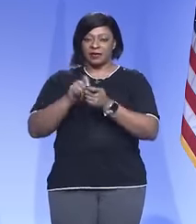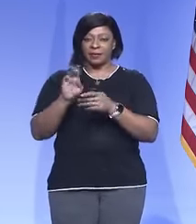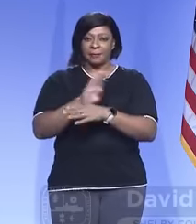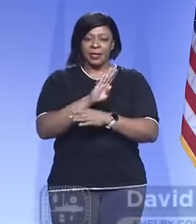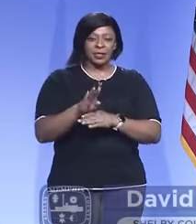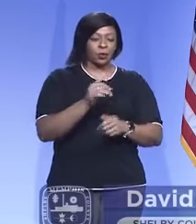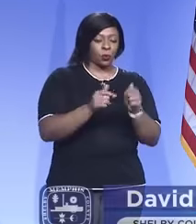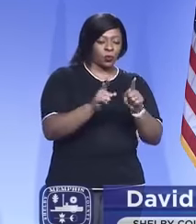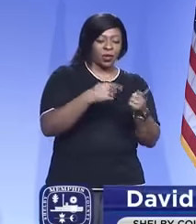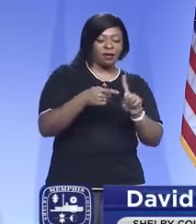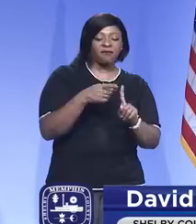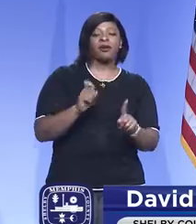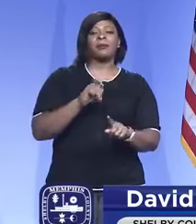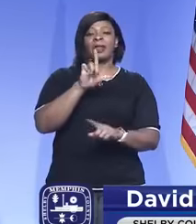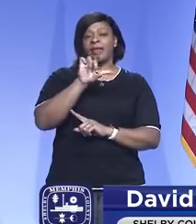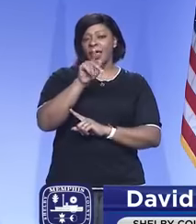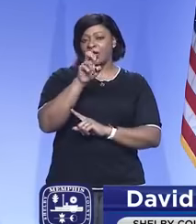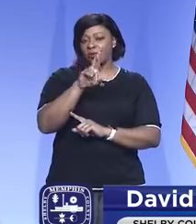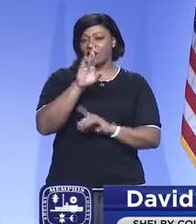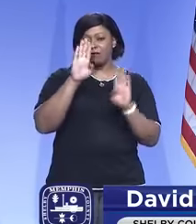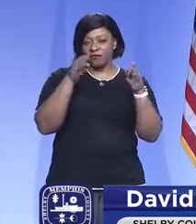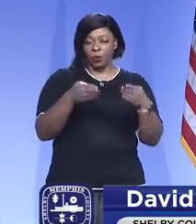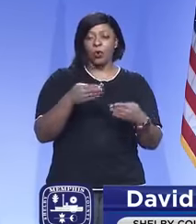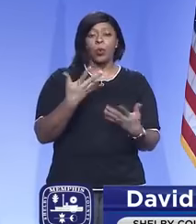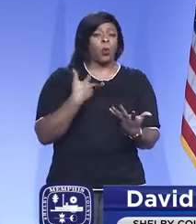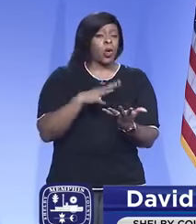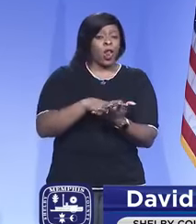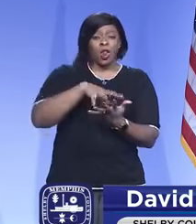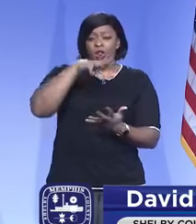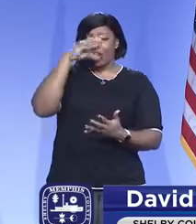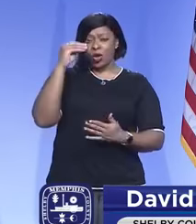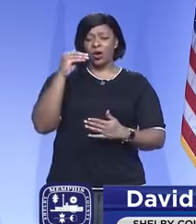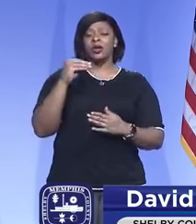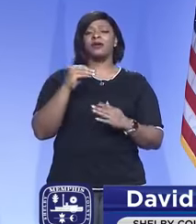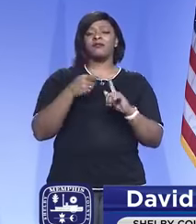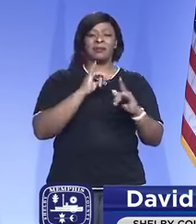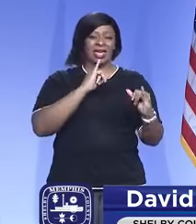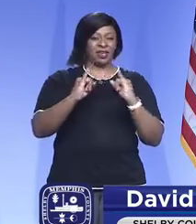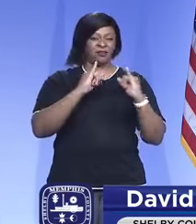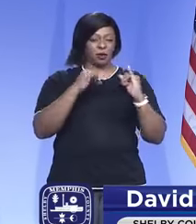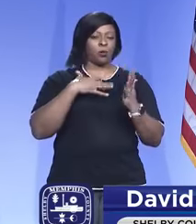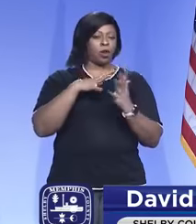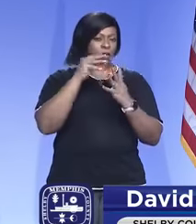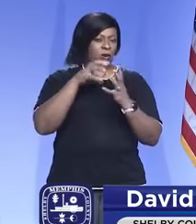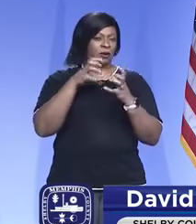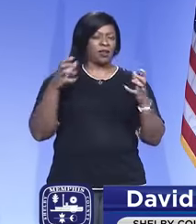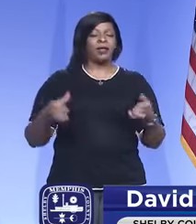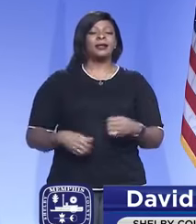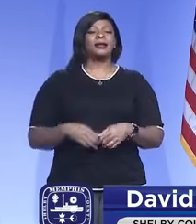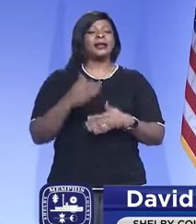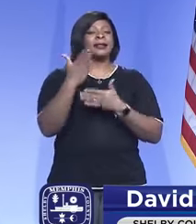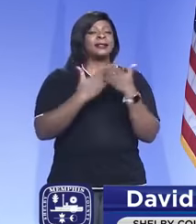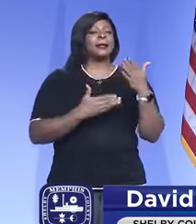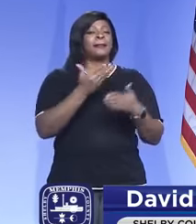we are trying to do is learn from the interview tools, and we have learned a lot, right? There are certain things that, based